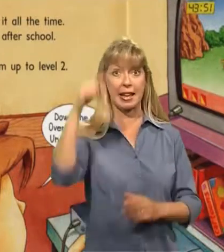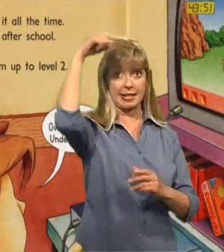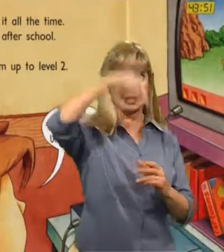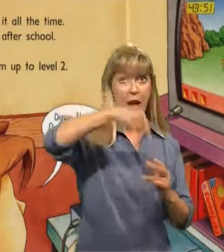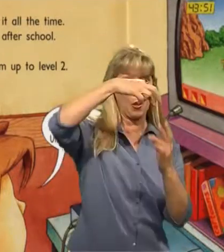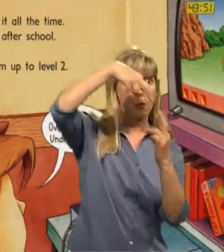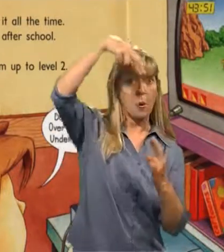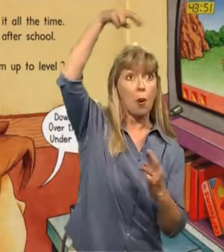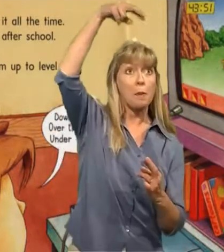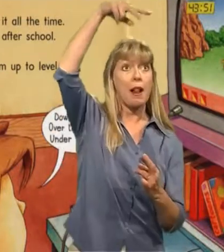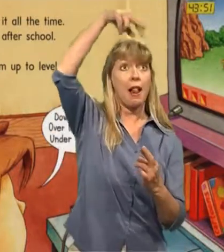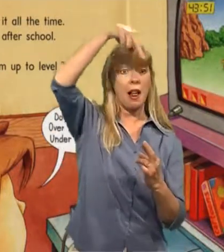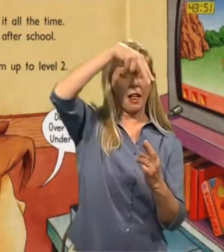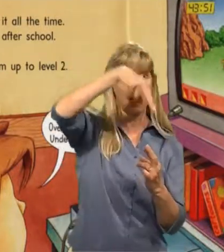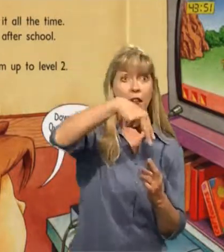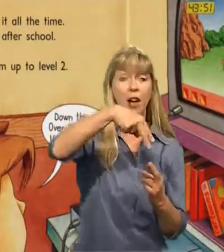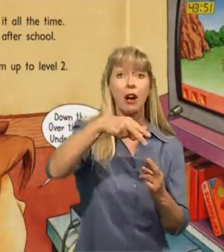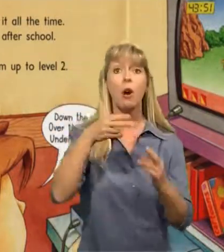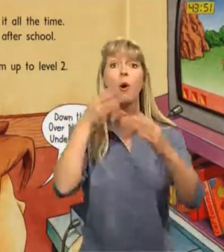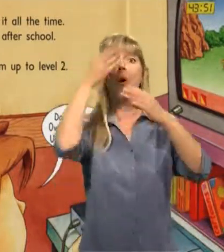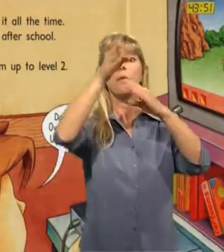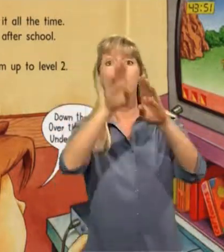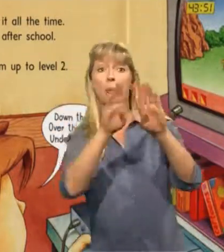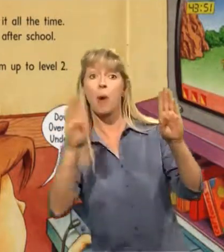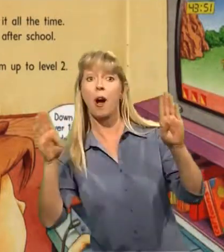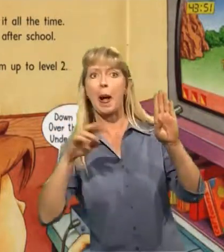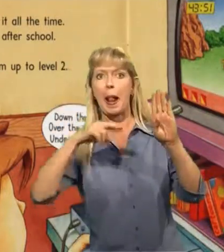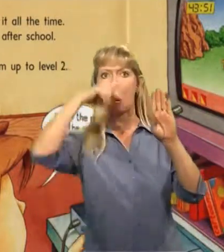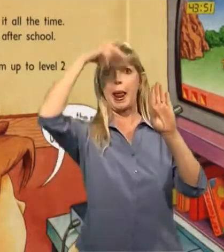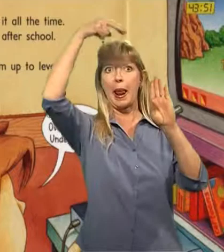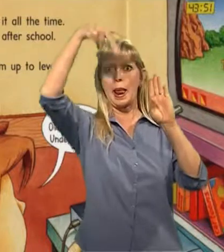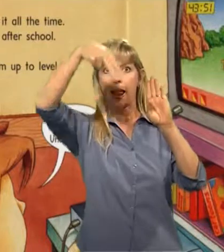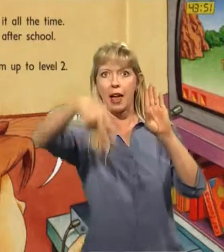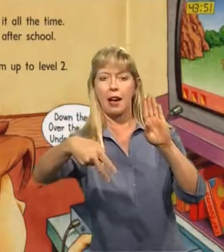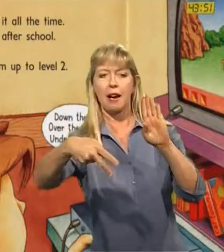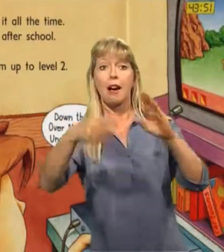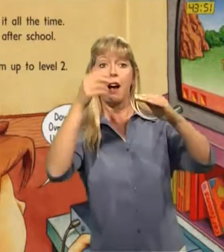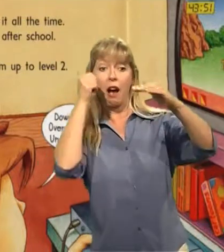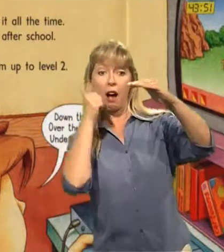Down the rope, over the wall, under the bridge.